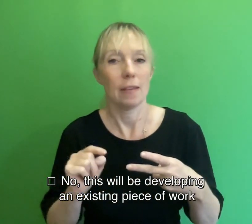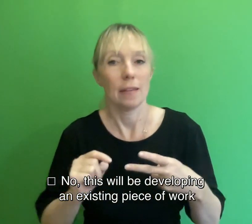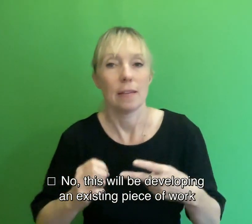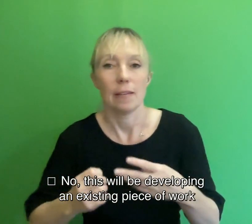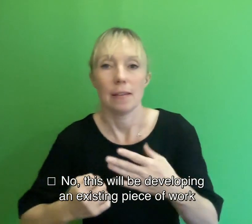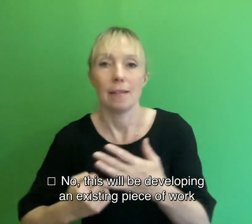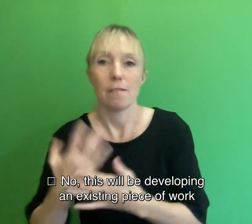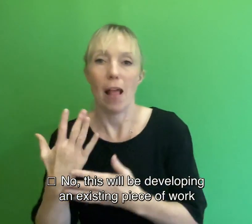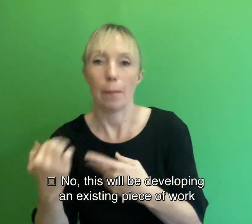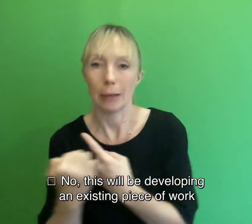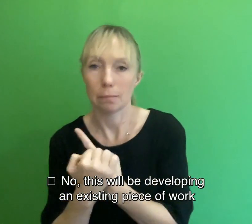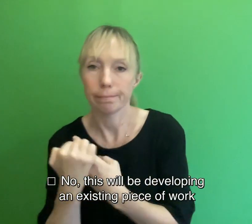existing piece of work.